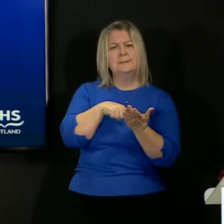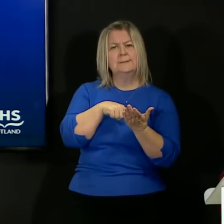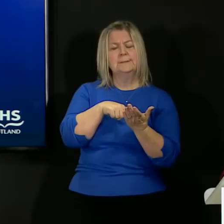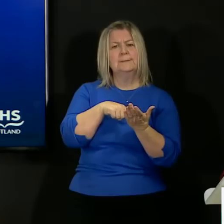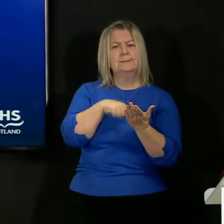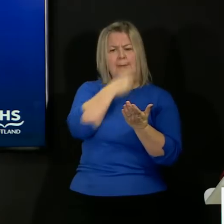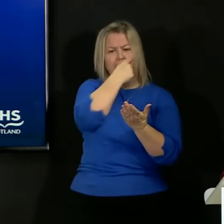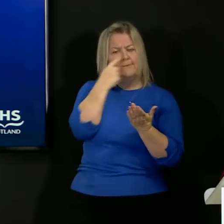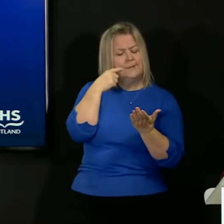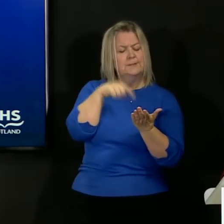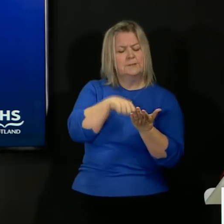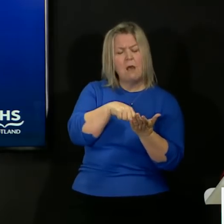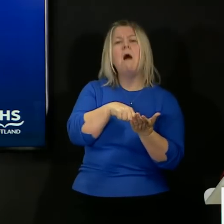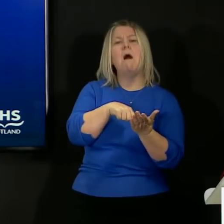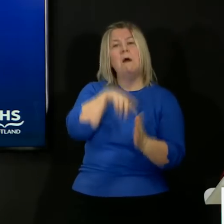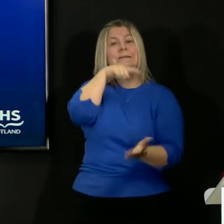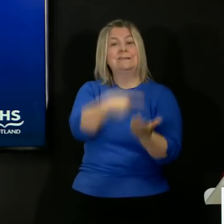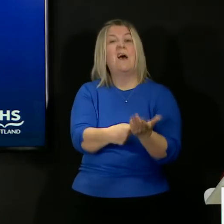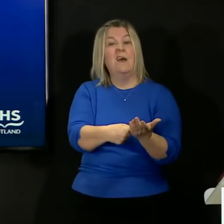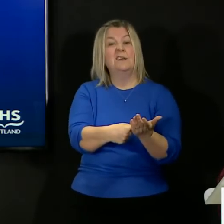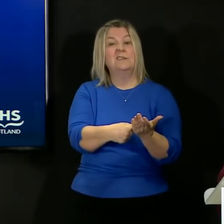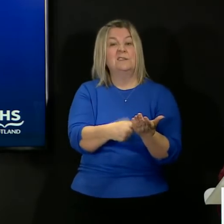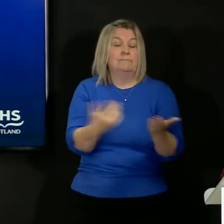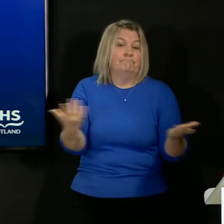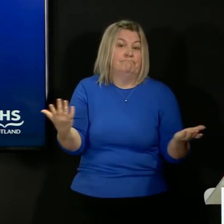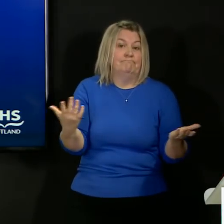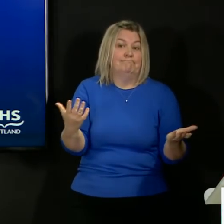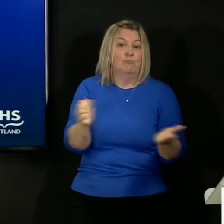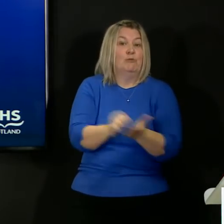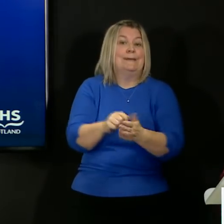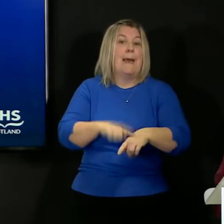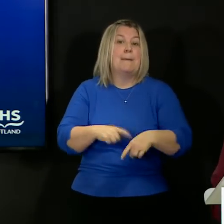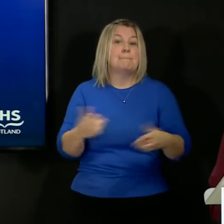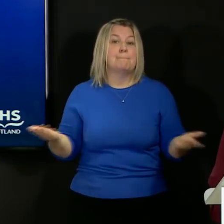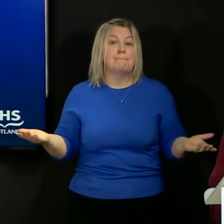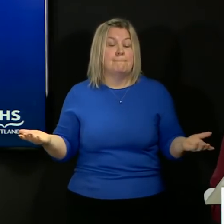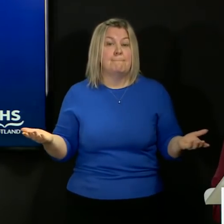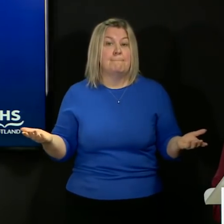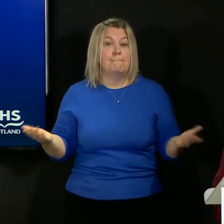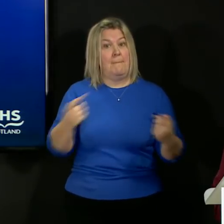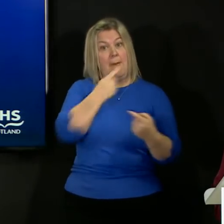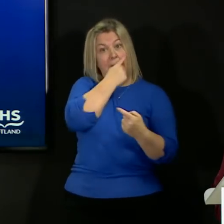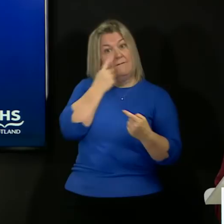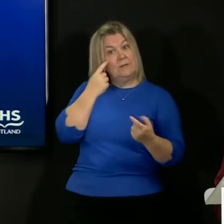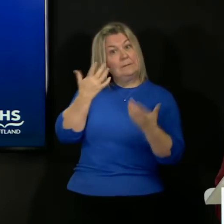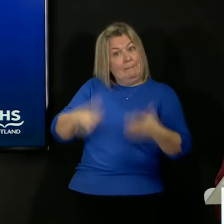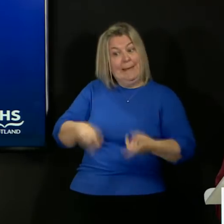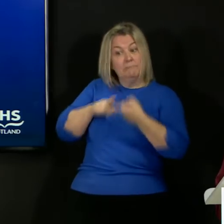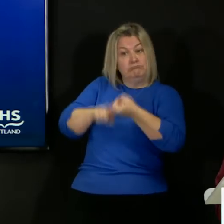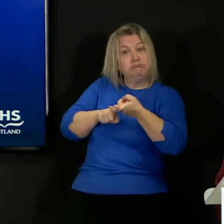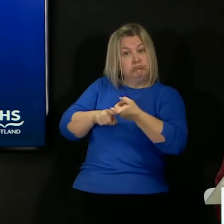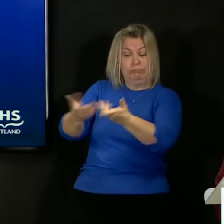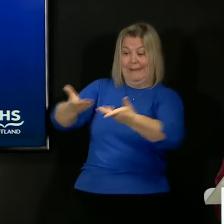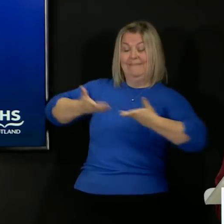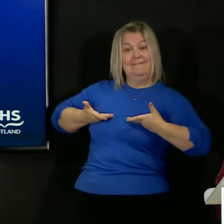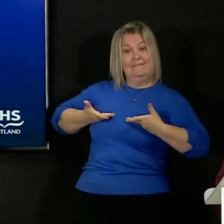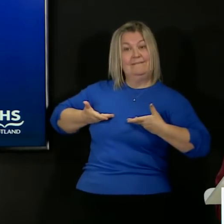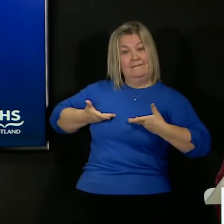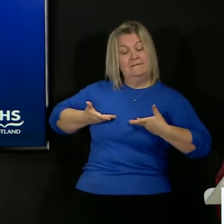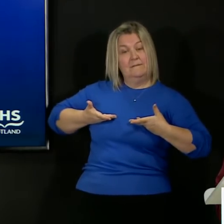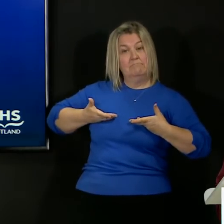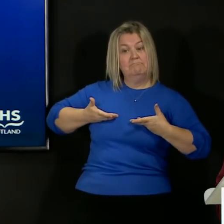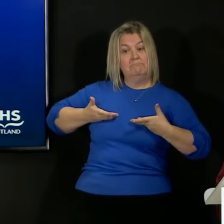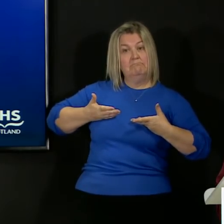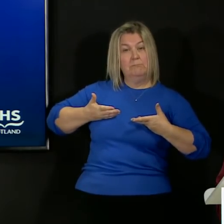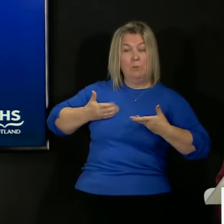taking the decision that is right at the time. And the evidence that I have relied on in order to make that decision